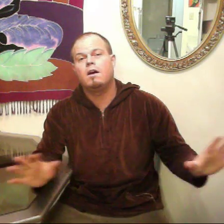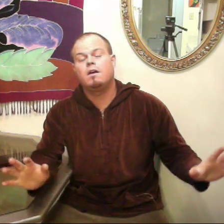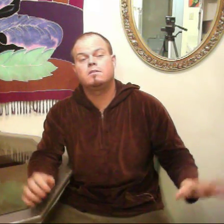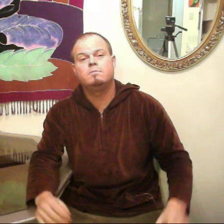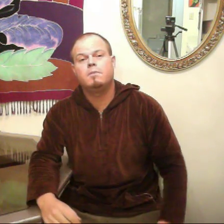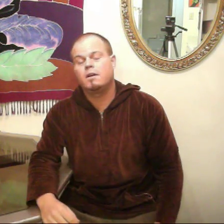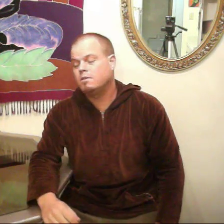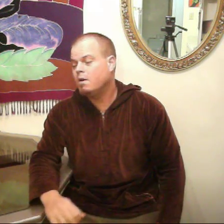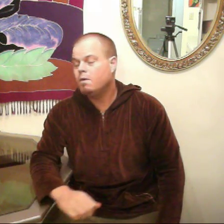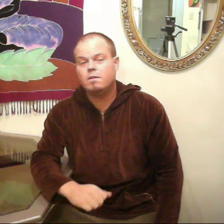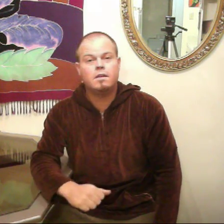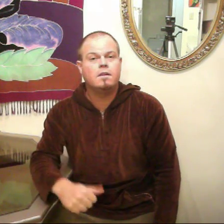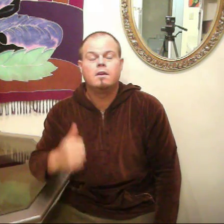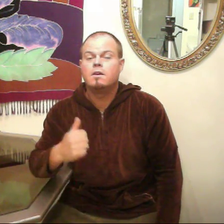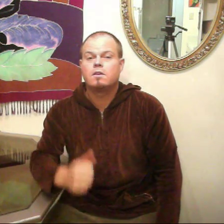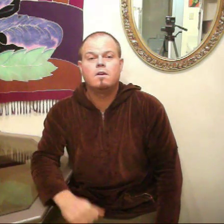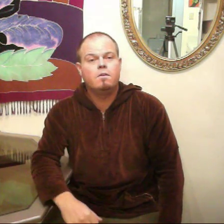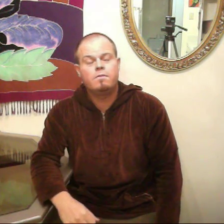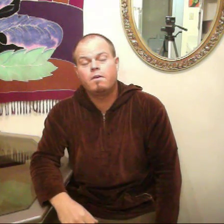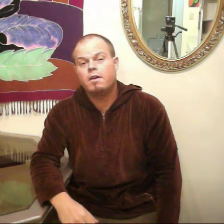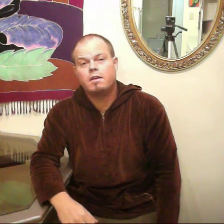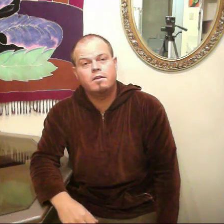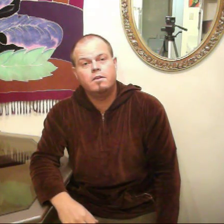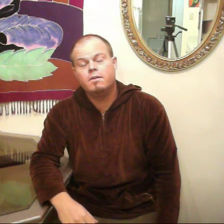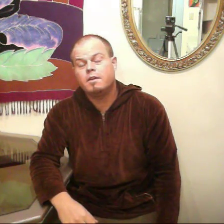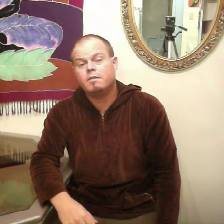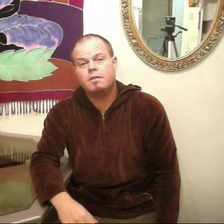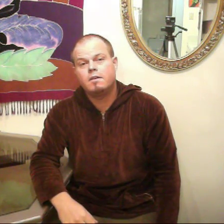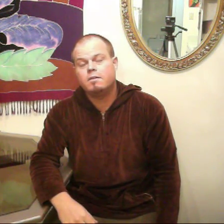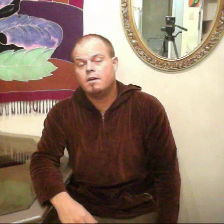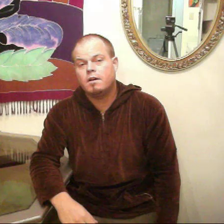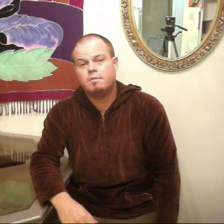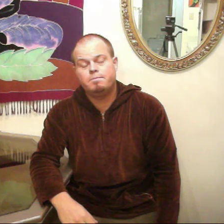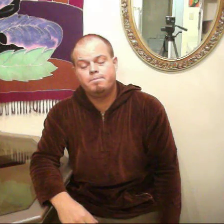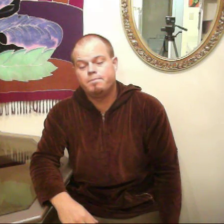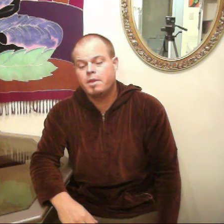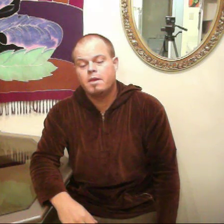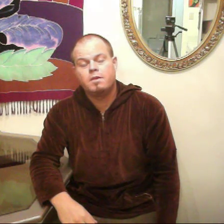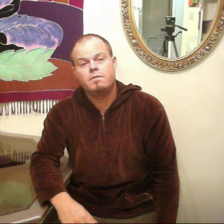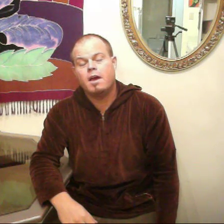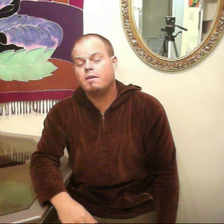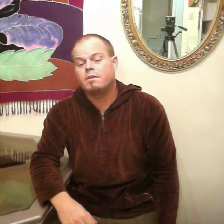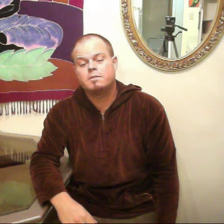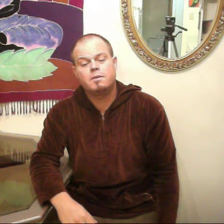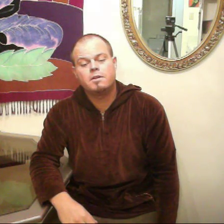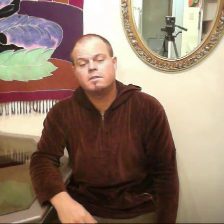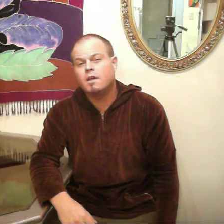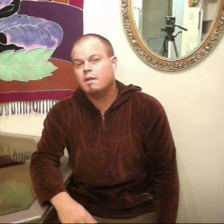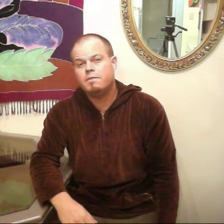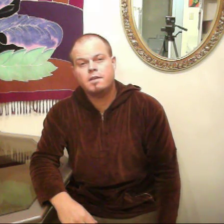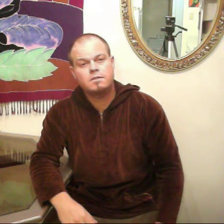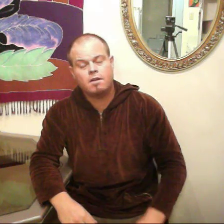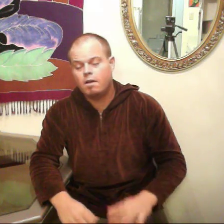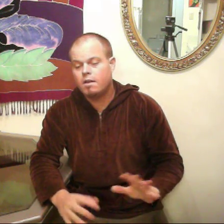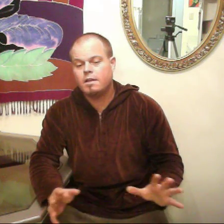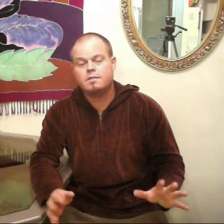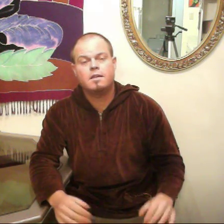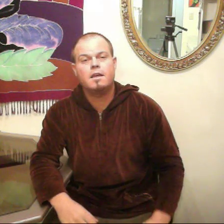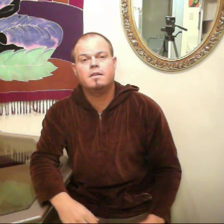awesome. I totally go for it and do it, you know, um, yeah, experience side effects. All I can say